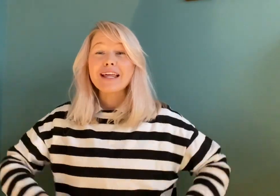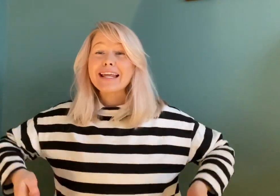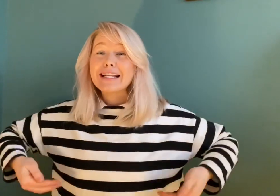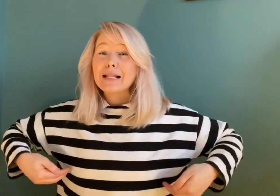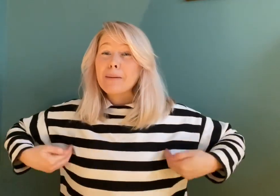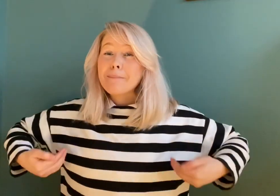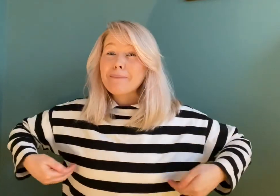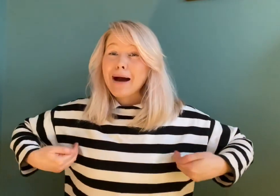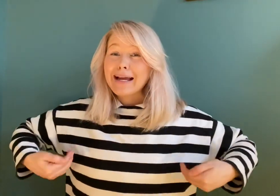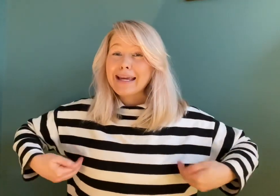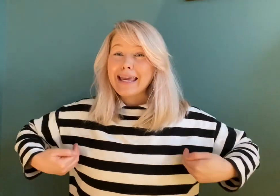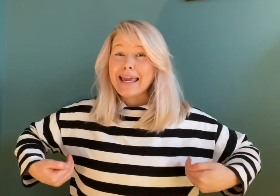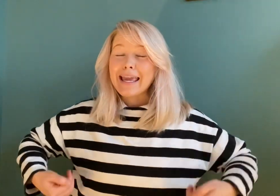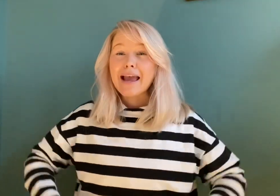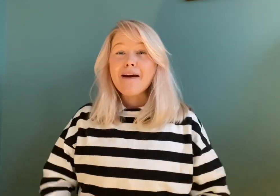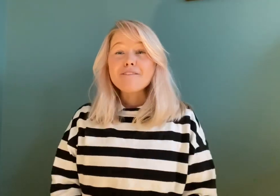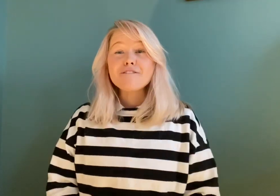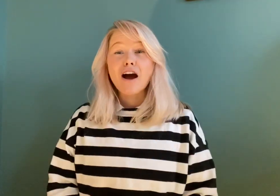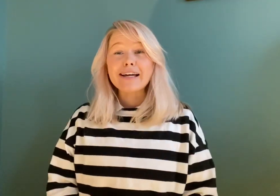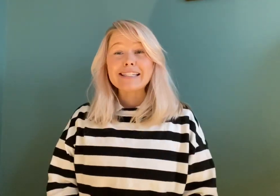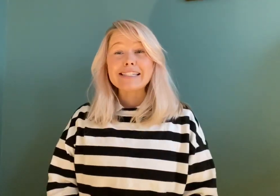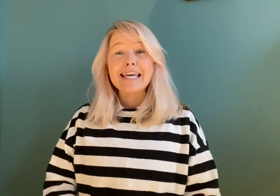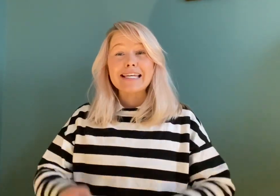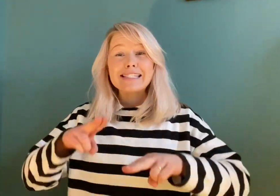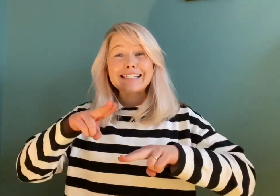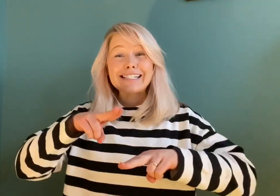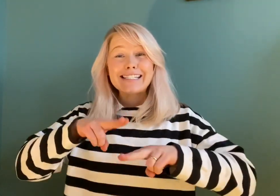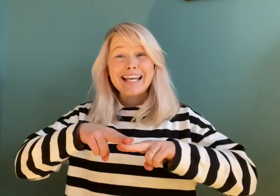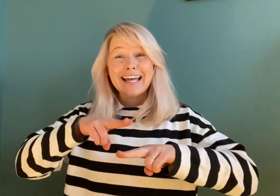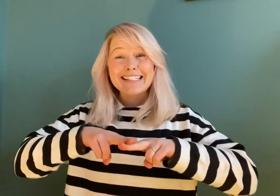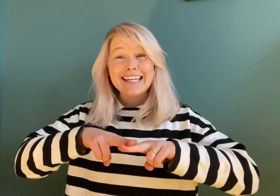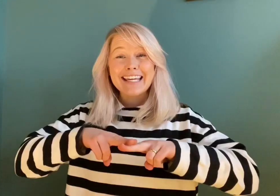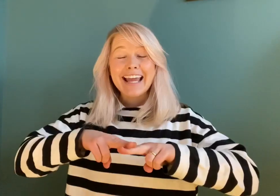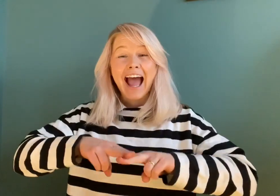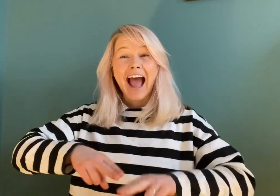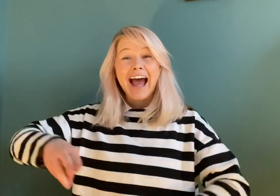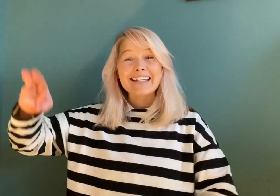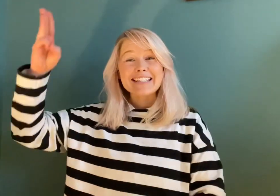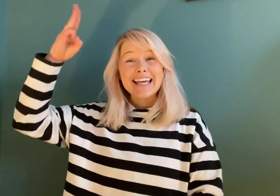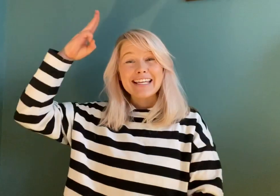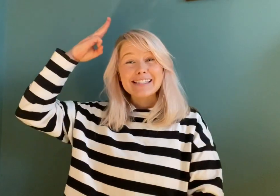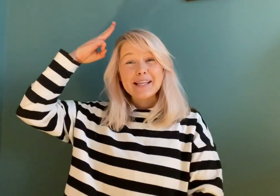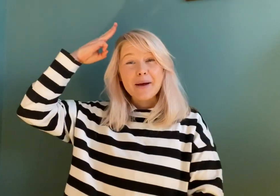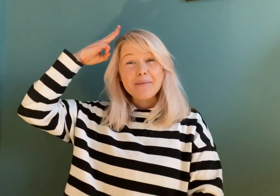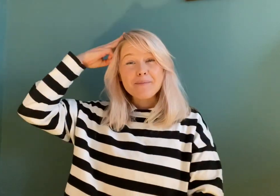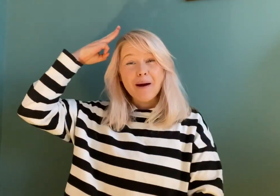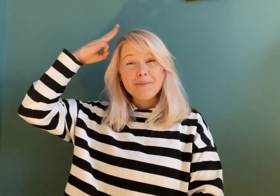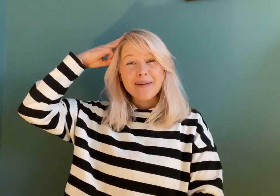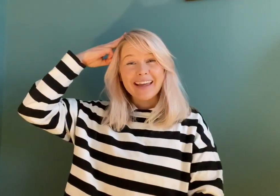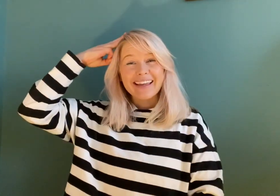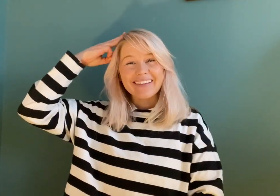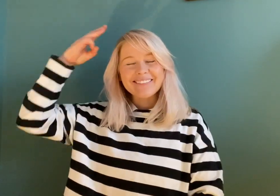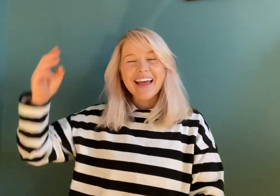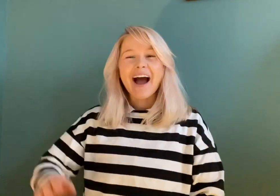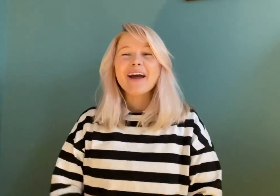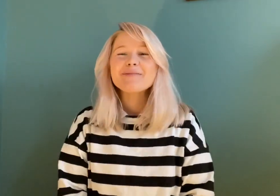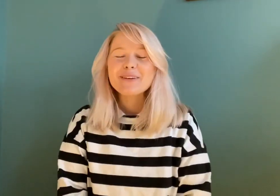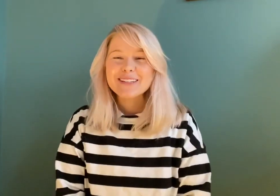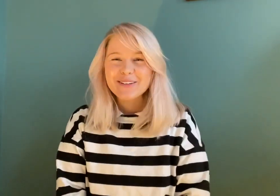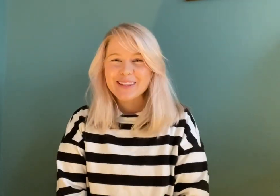little monkey finds his daddy and his mummy. I hope you enjoy the